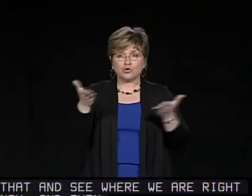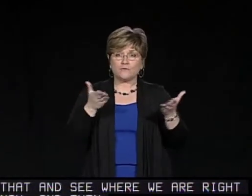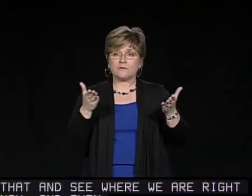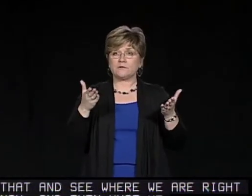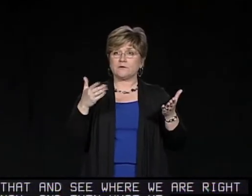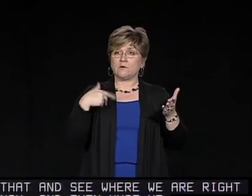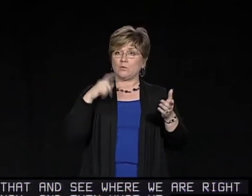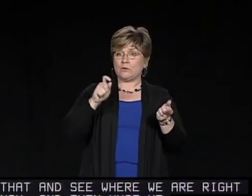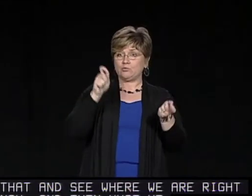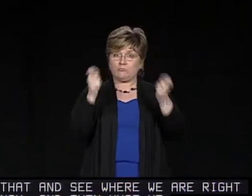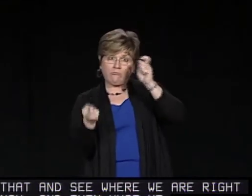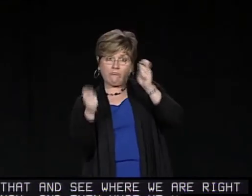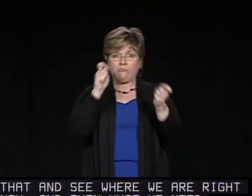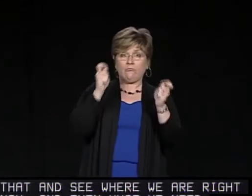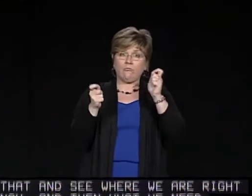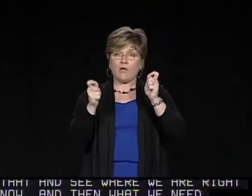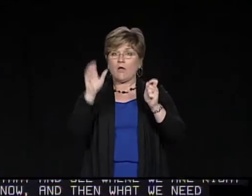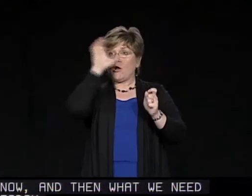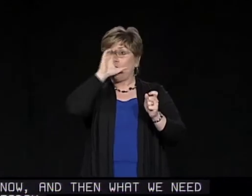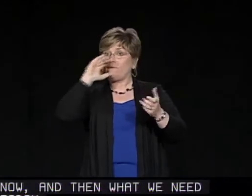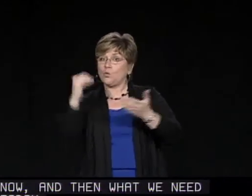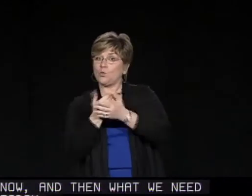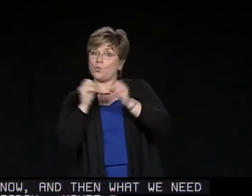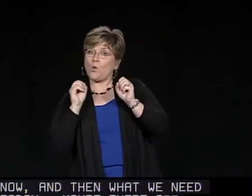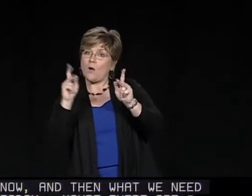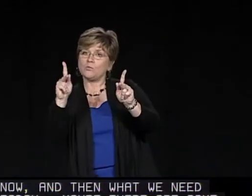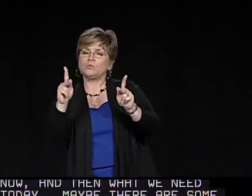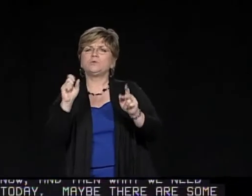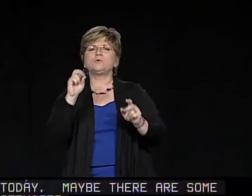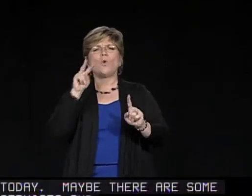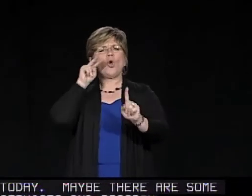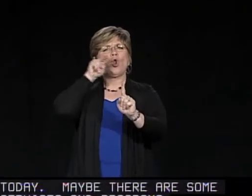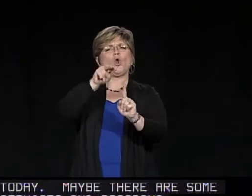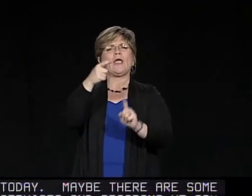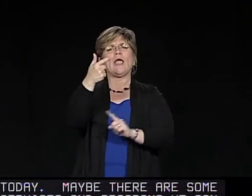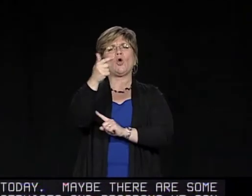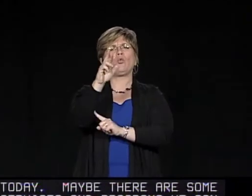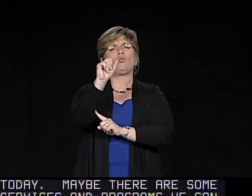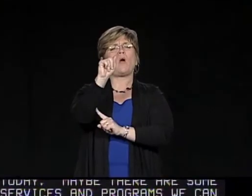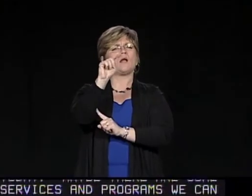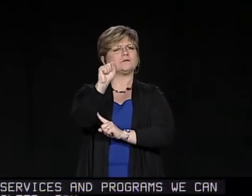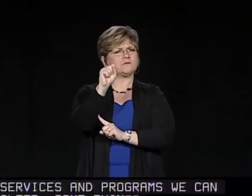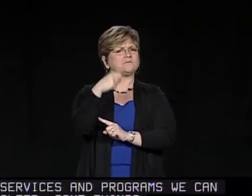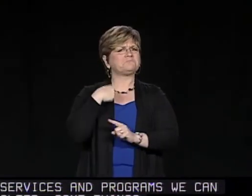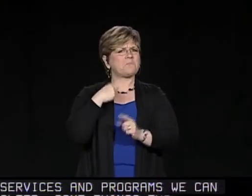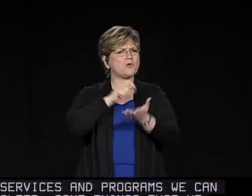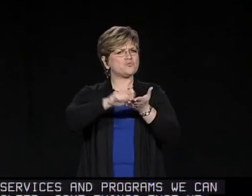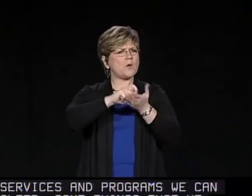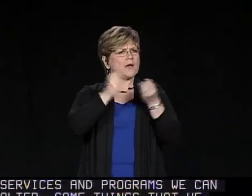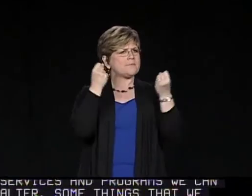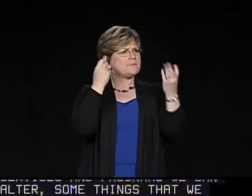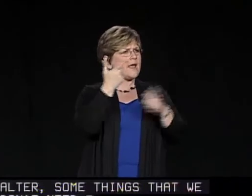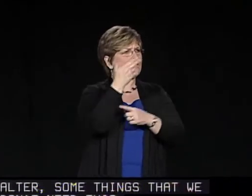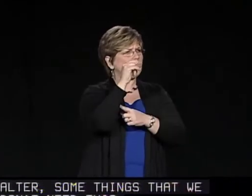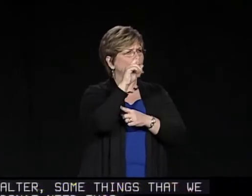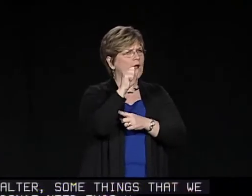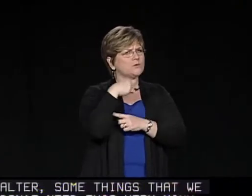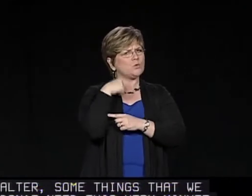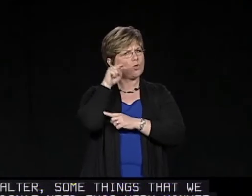Maybe there are some services and programs we can alter. Some things that we don't need this very minute that we don't need today. I've written